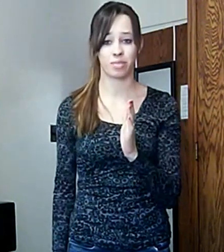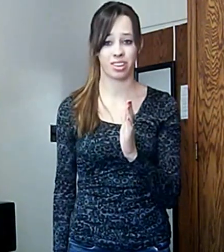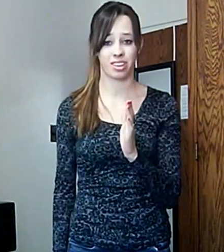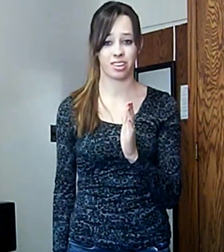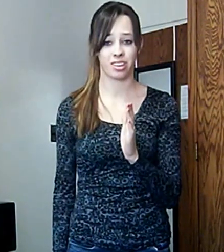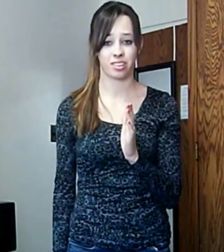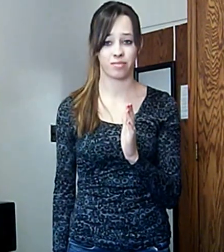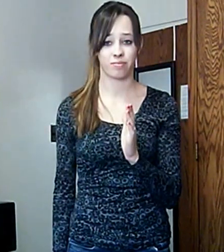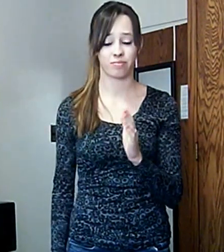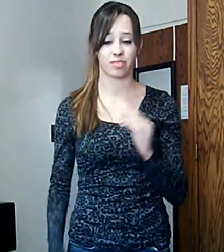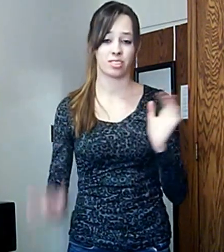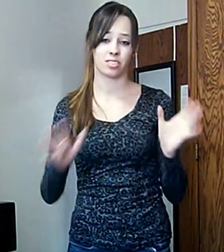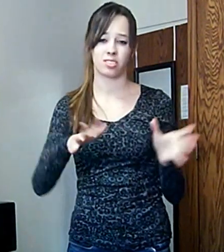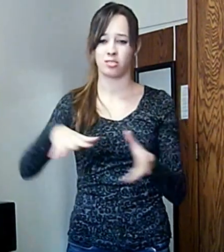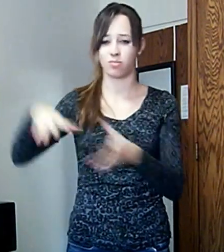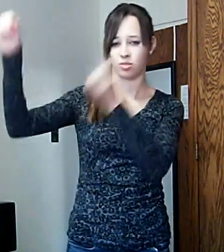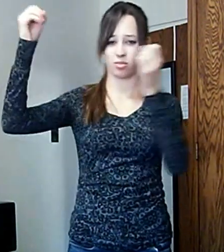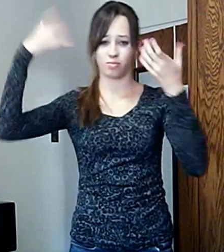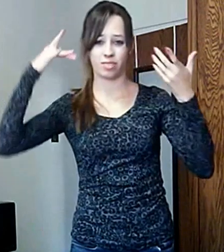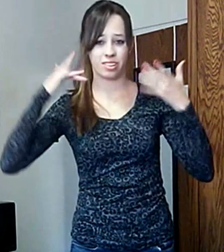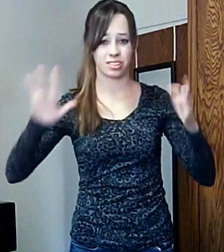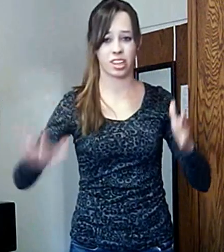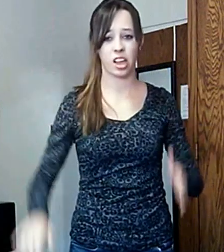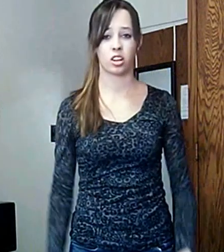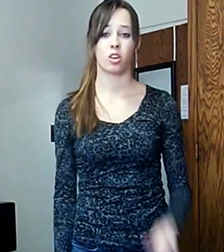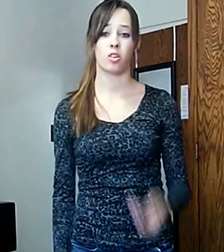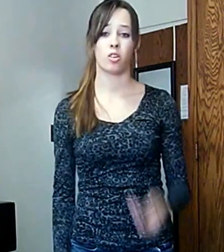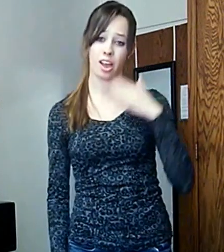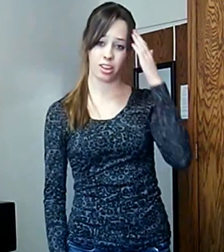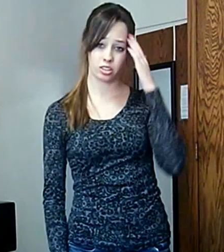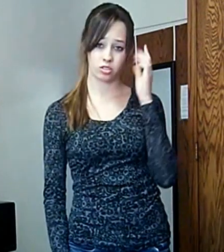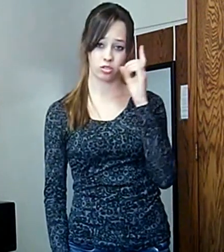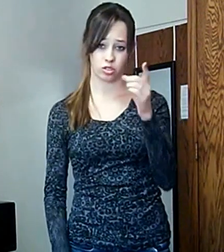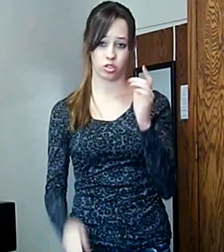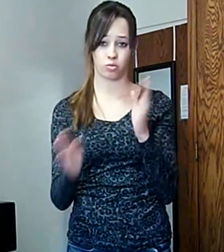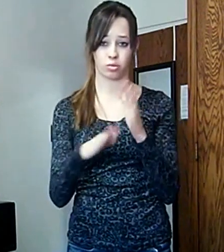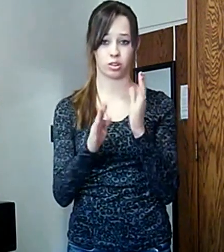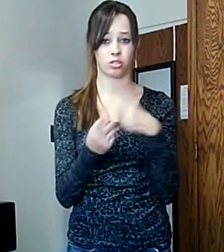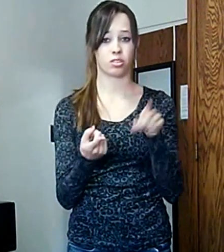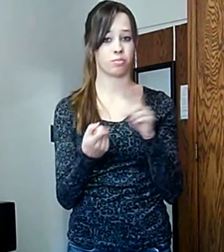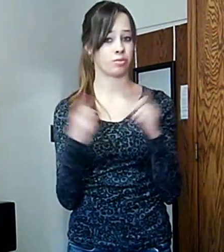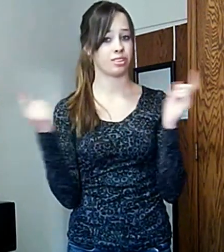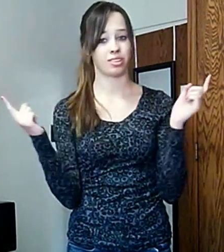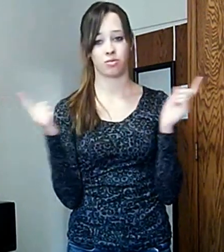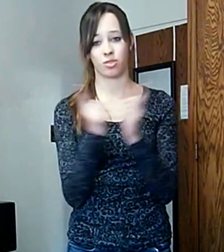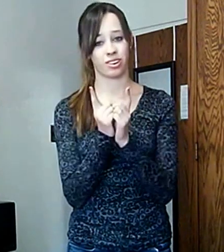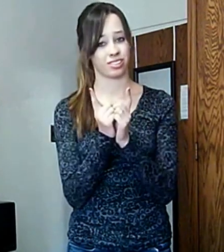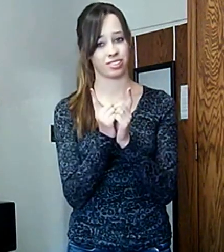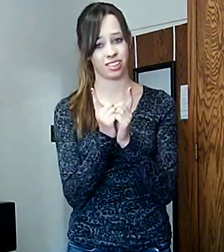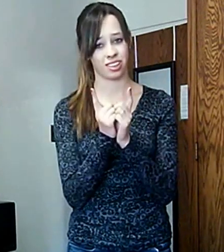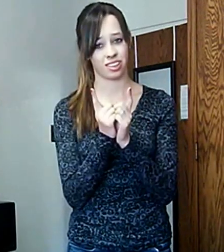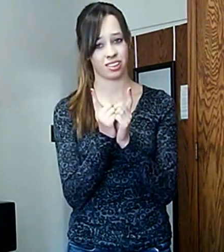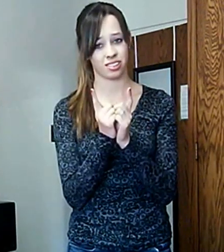been Till you put me down, oh, I knew you were trouble when you walked in